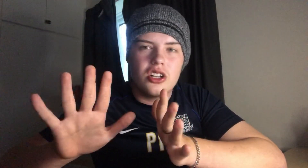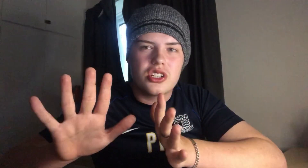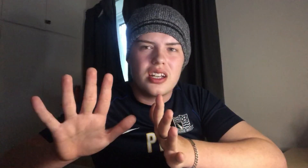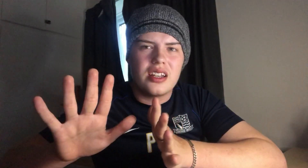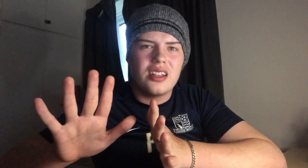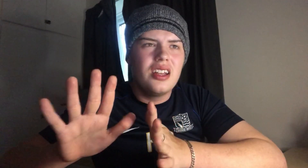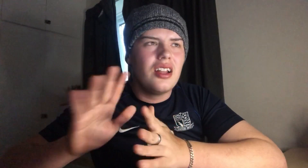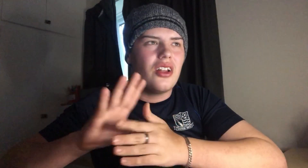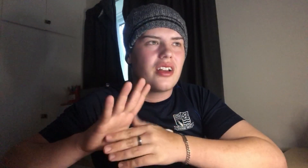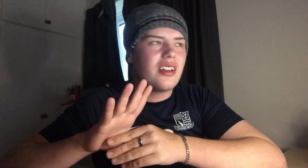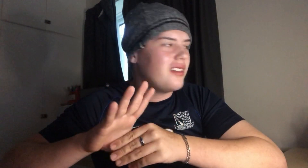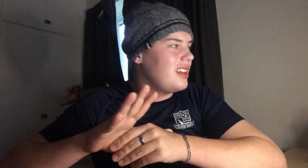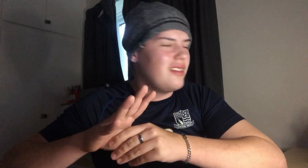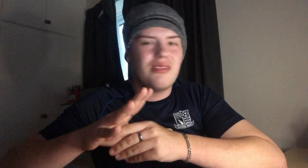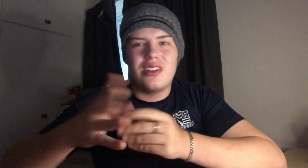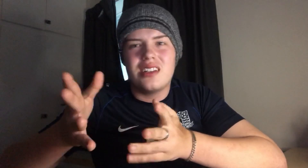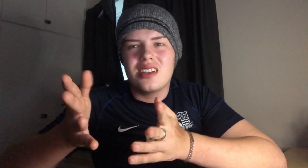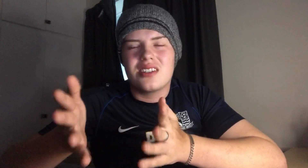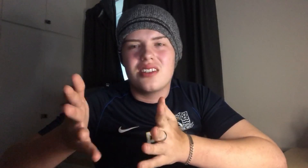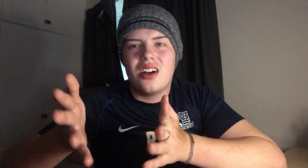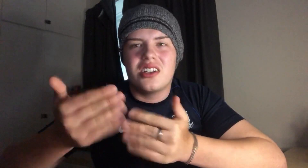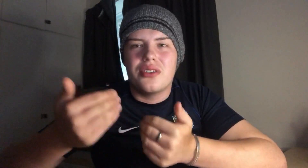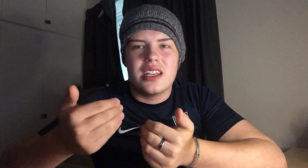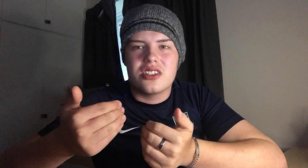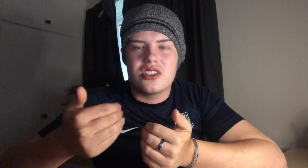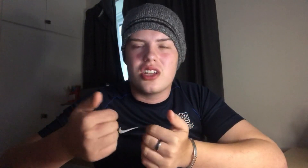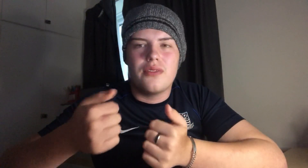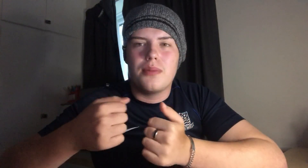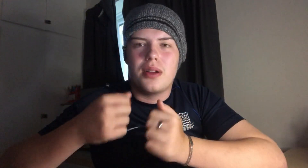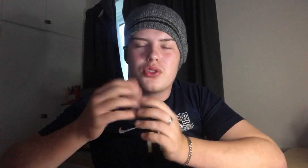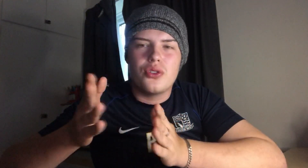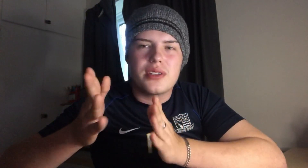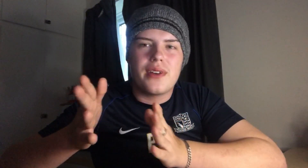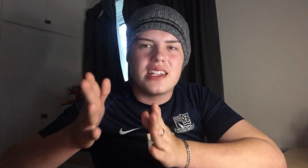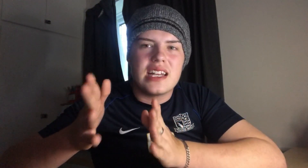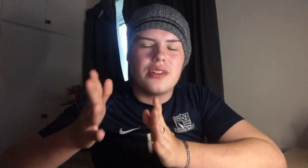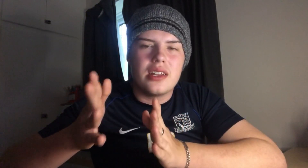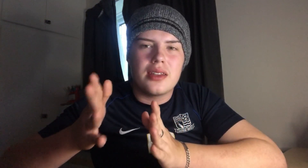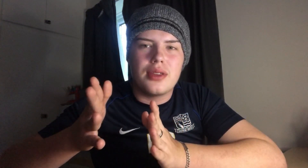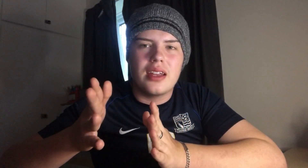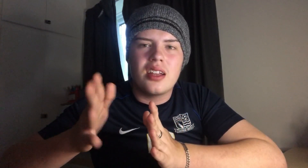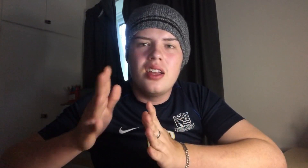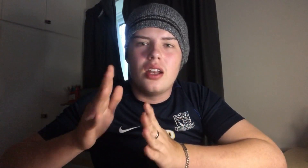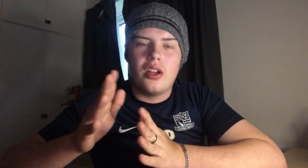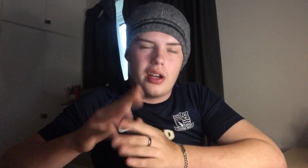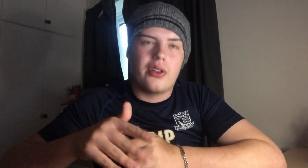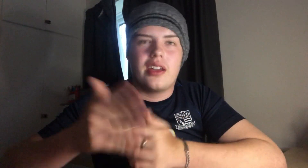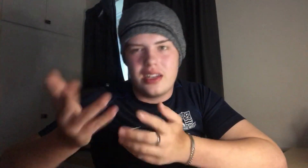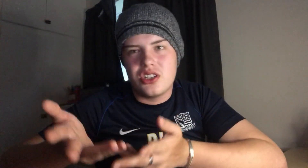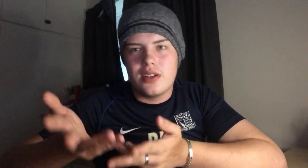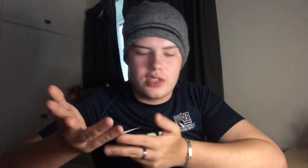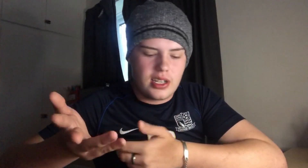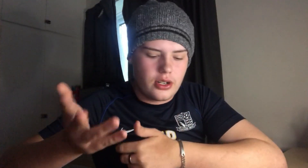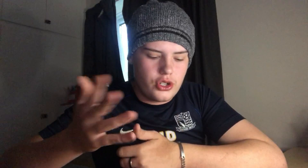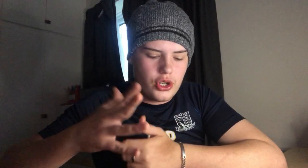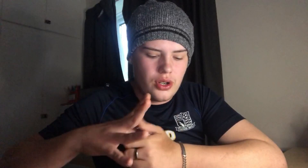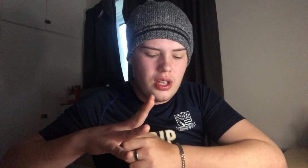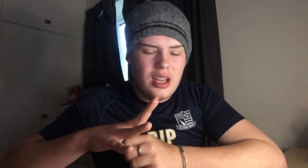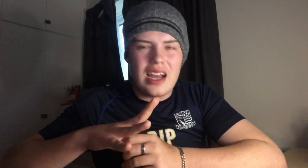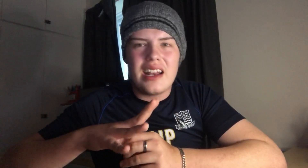Can't say, well, I don't think he does deserve it, but I'm sure there's fans out there that think, OK, he deserves the second shot. And